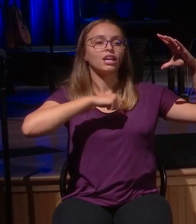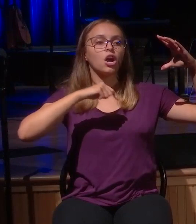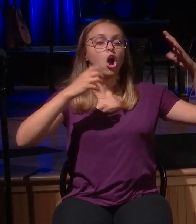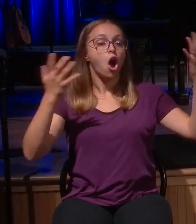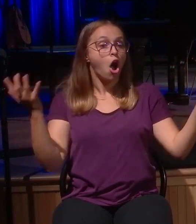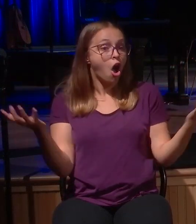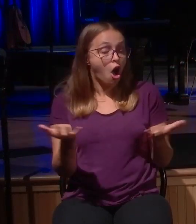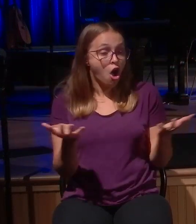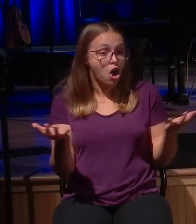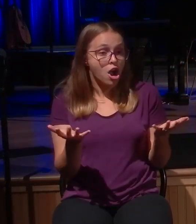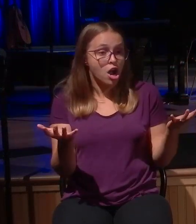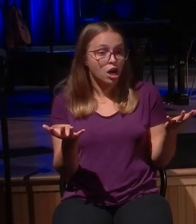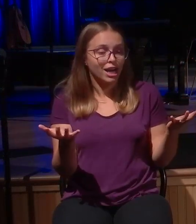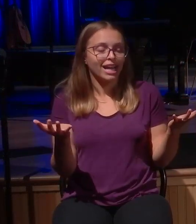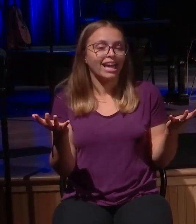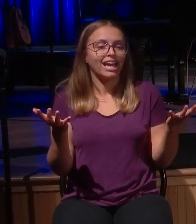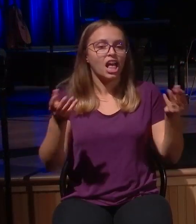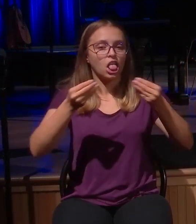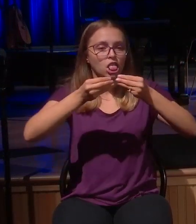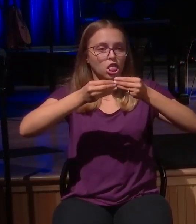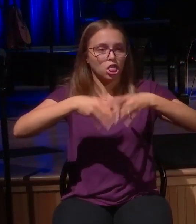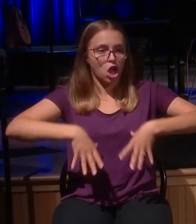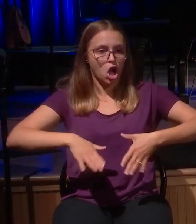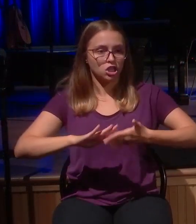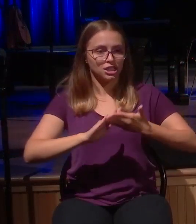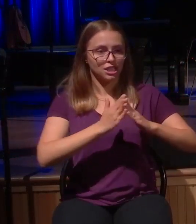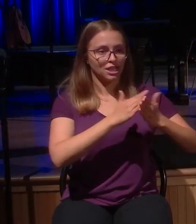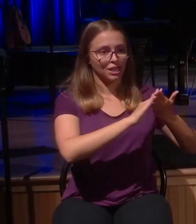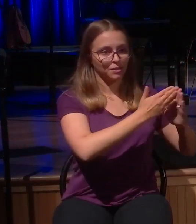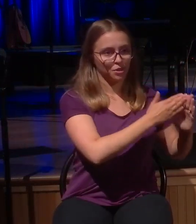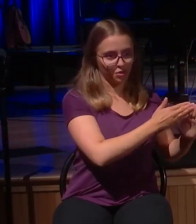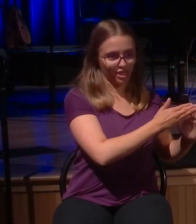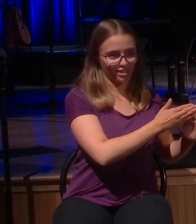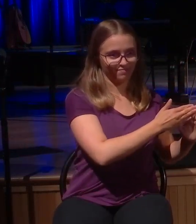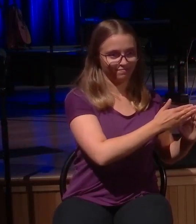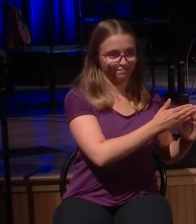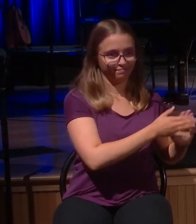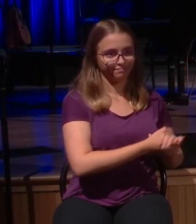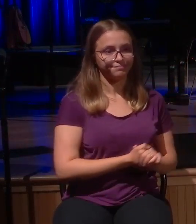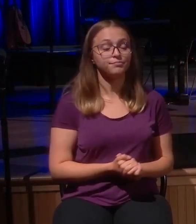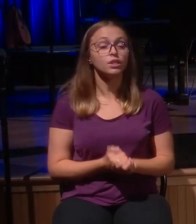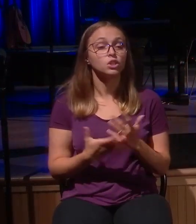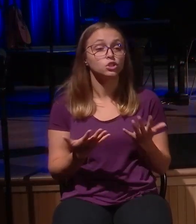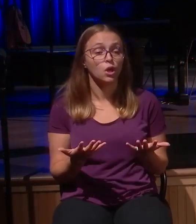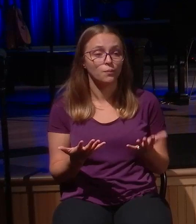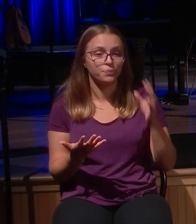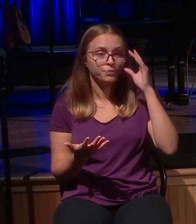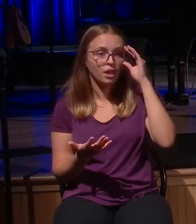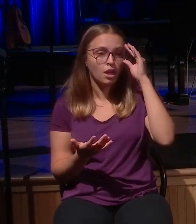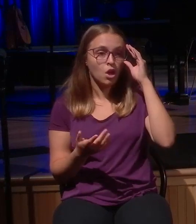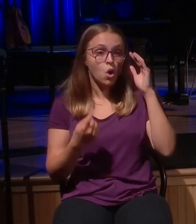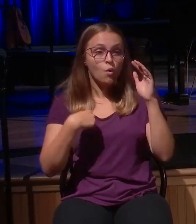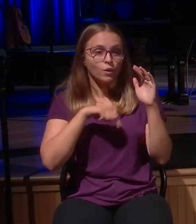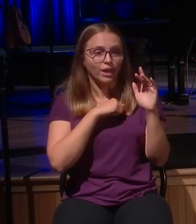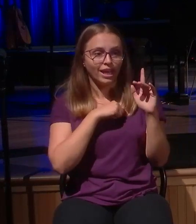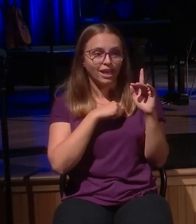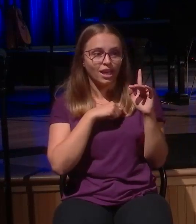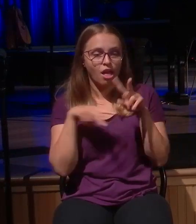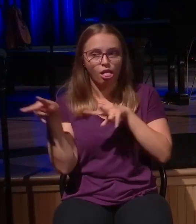found. So New Hope, when we take a look at the culture that we live in, I recognize it's easy to get riled. It's easy to get upset.